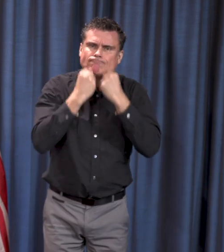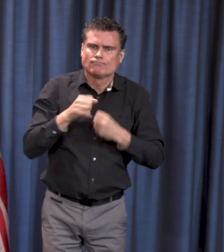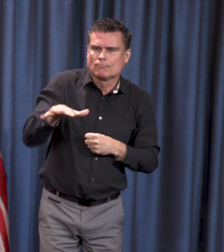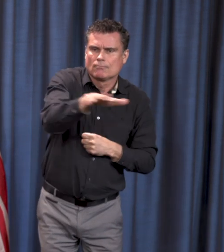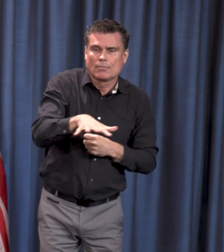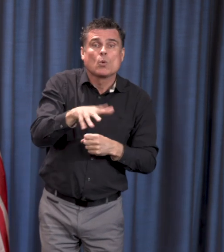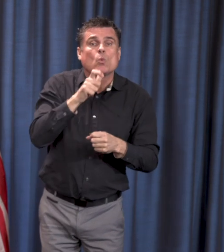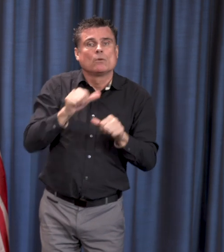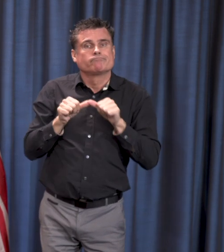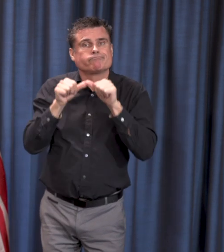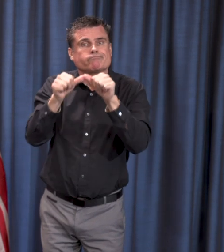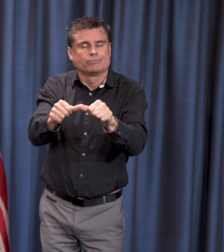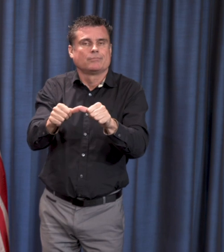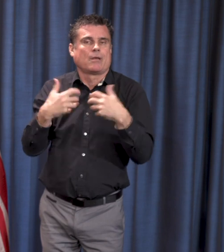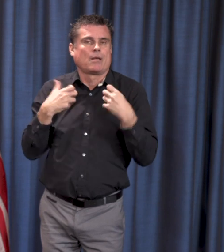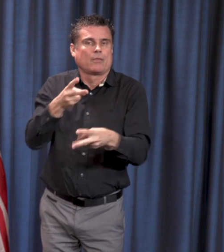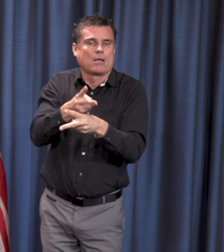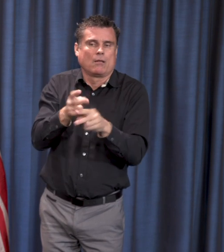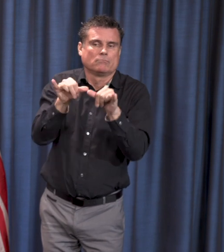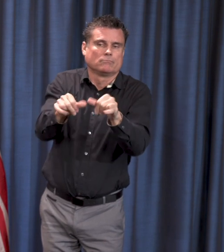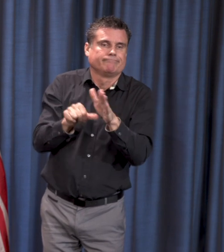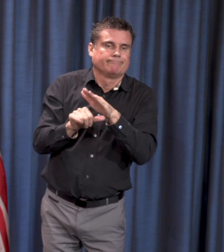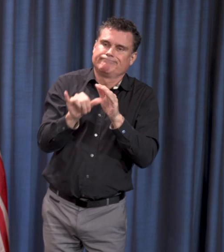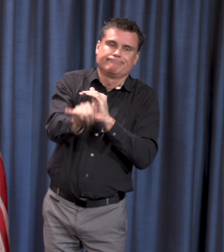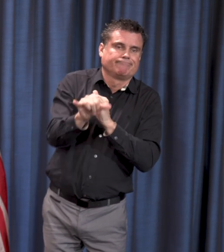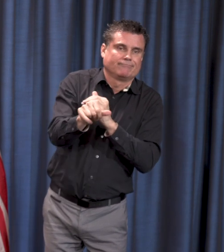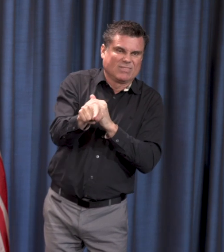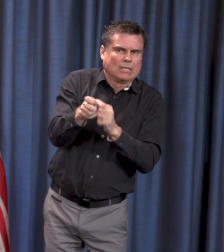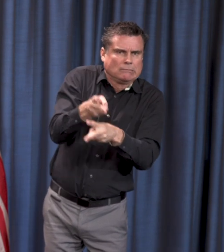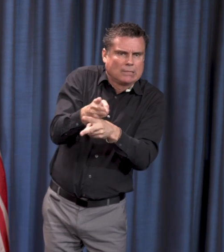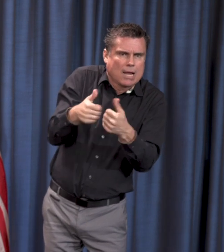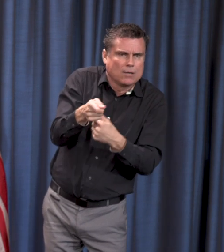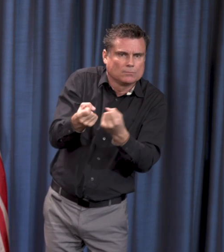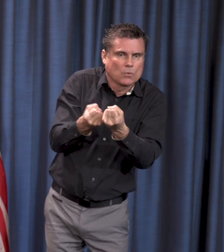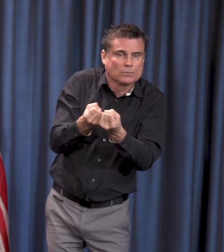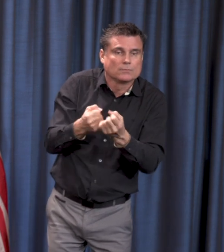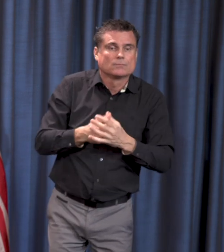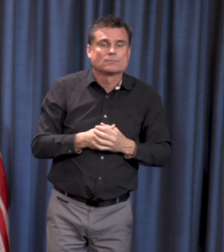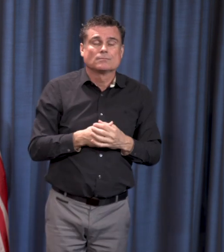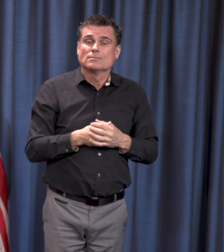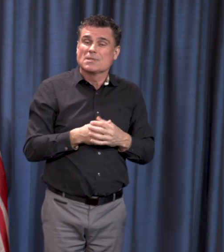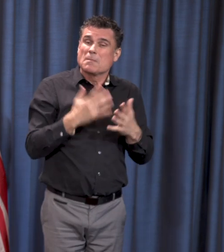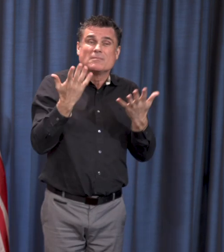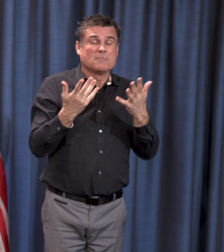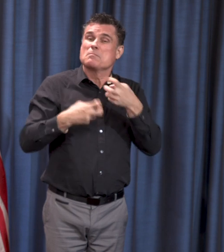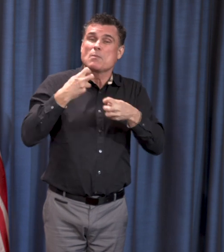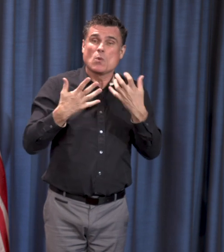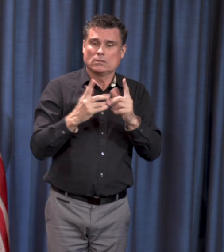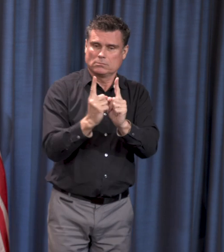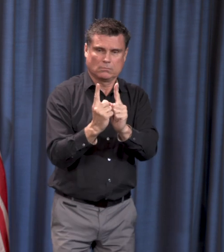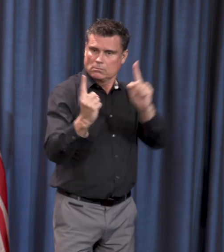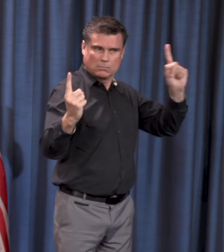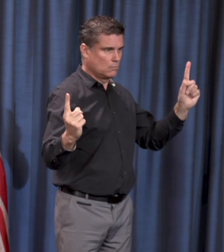in our community because you will not be able to see your loved one as simply and as easily as we have in the past. And I know the long